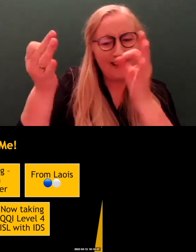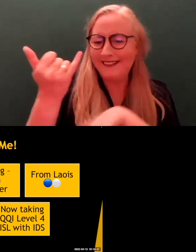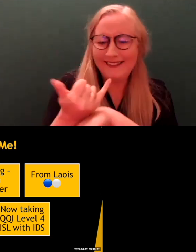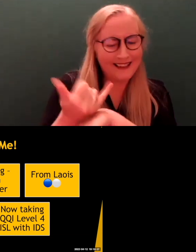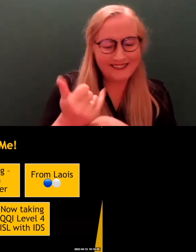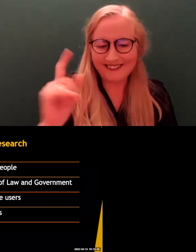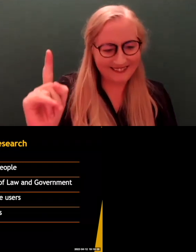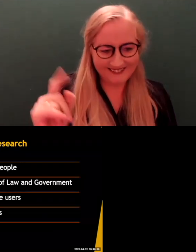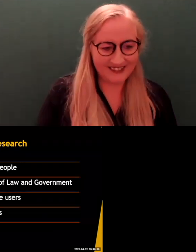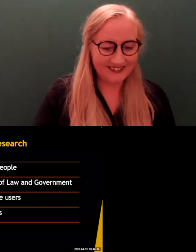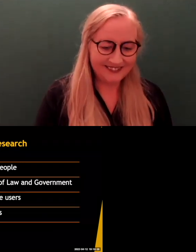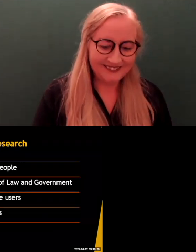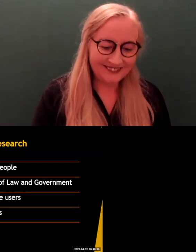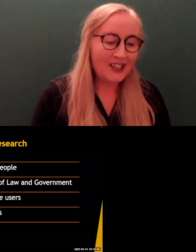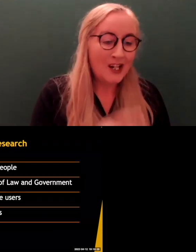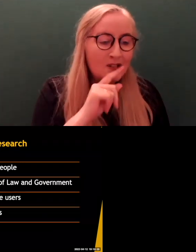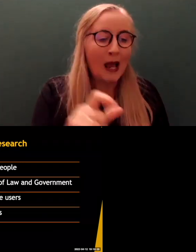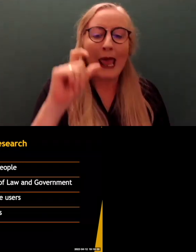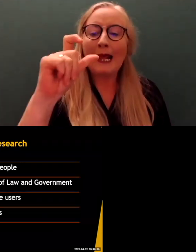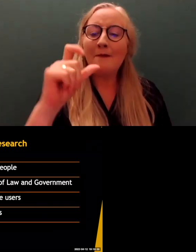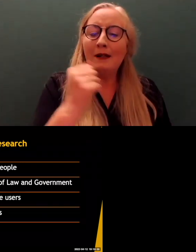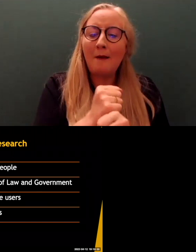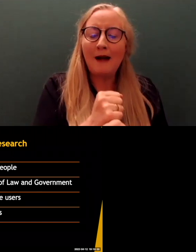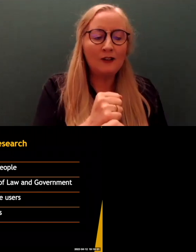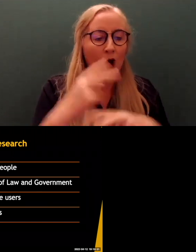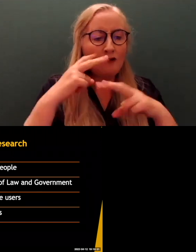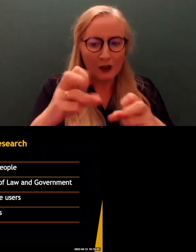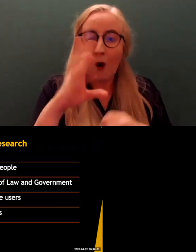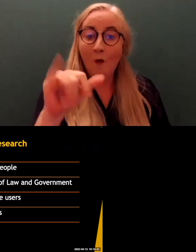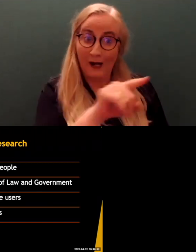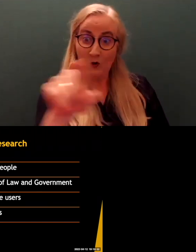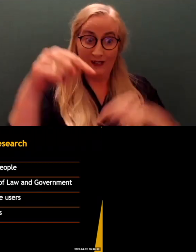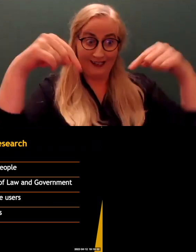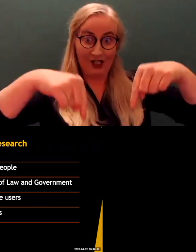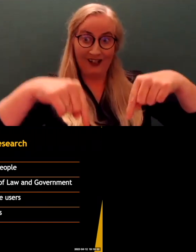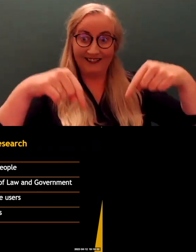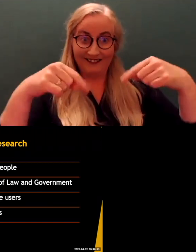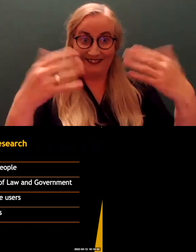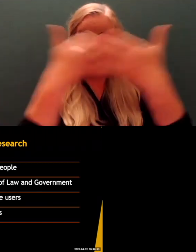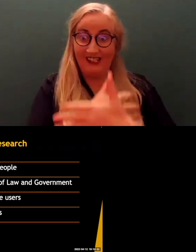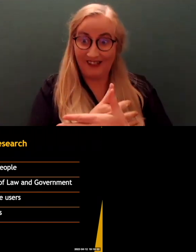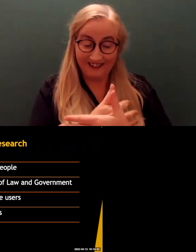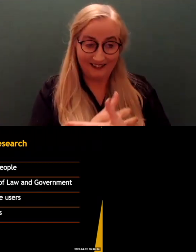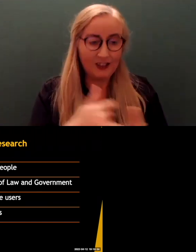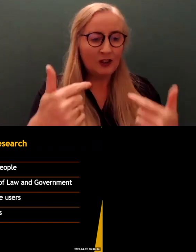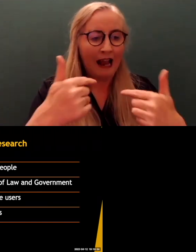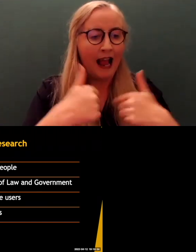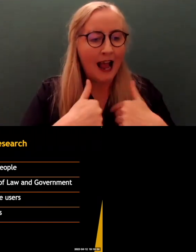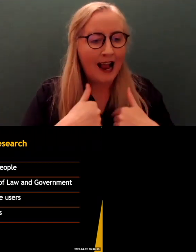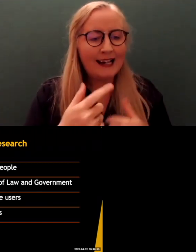Okay. So, a little bit about the research, then. Why everyone is here this evening. So, I did this research on